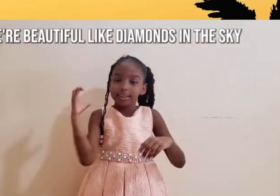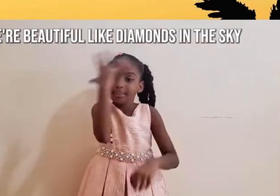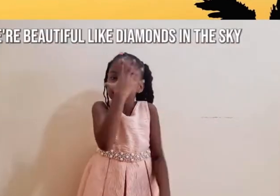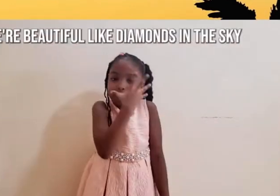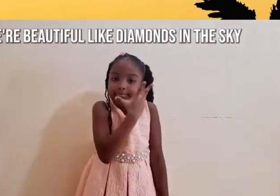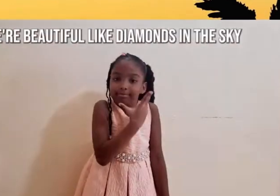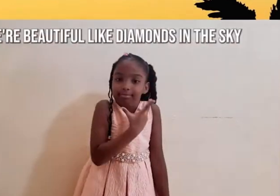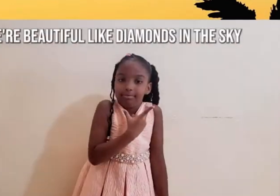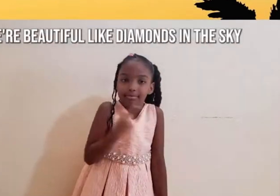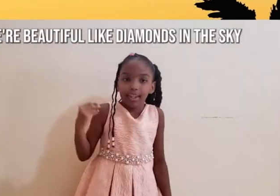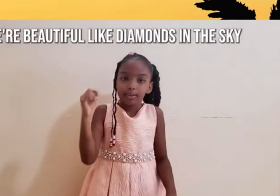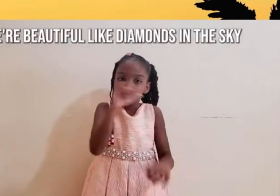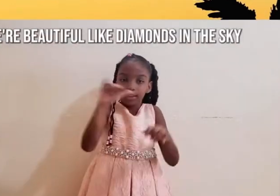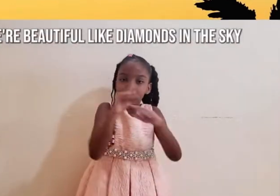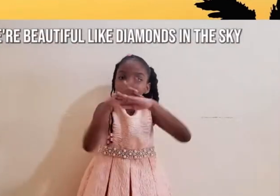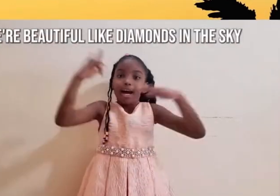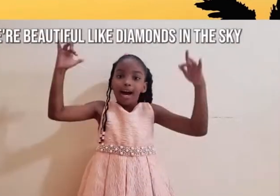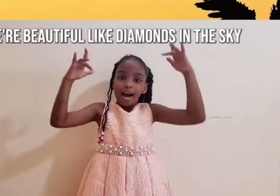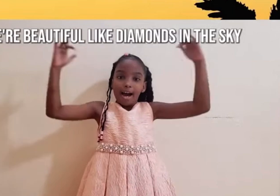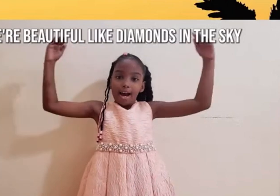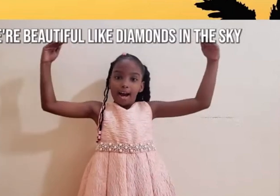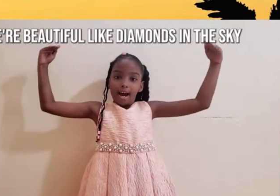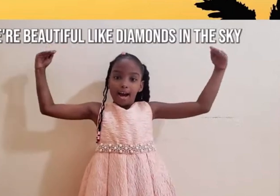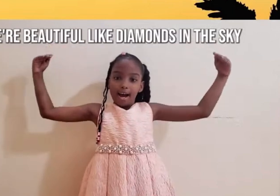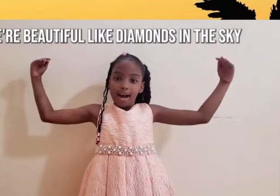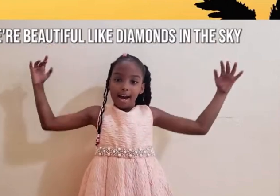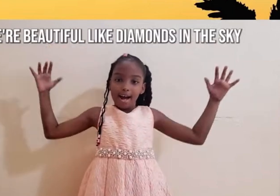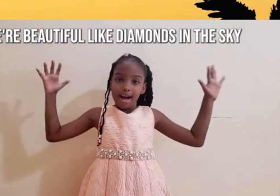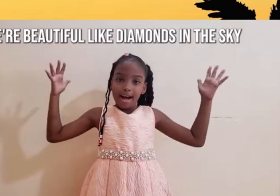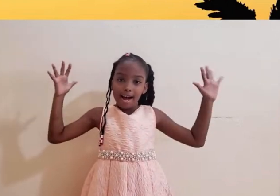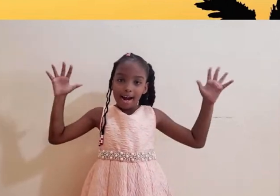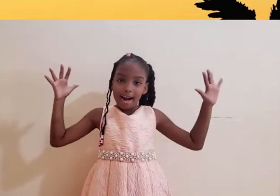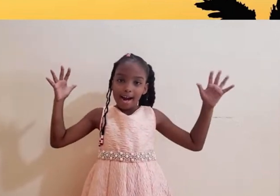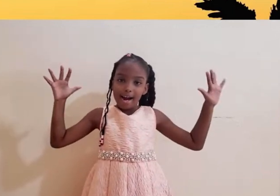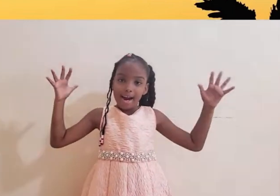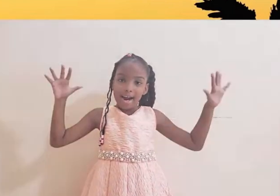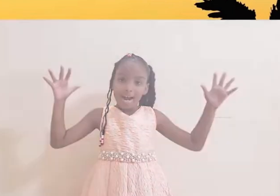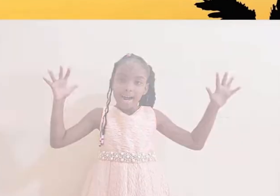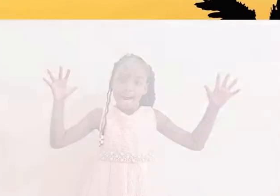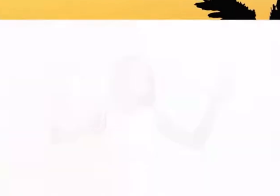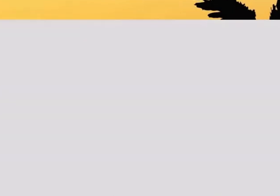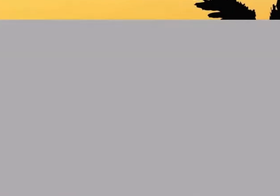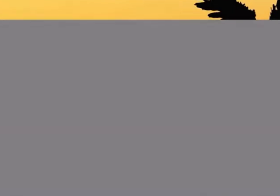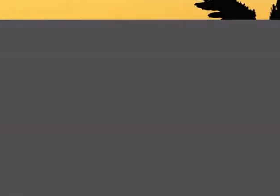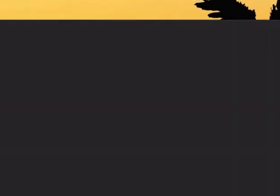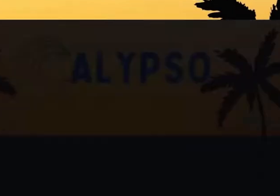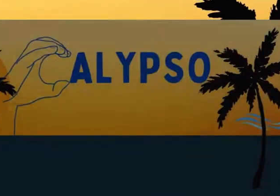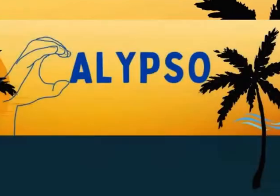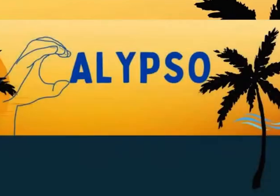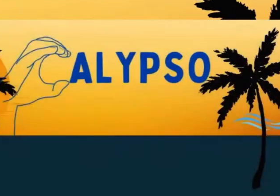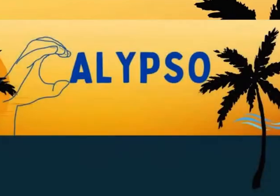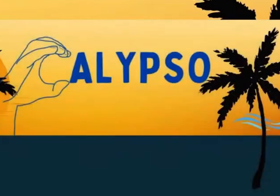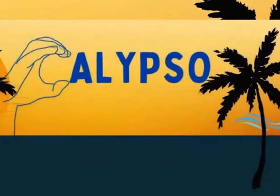We're like diamonds in the sky You